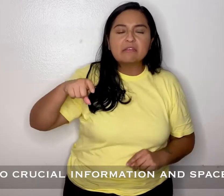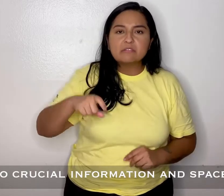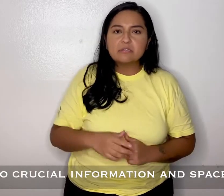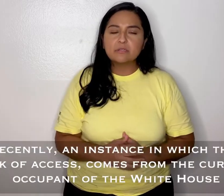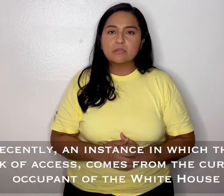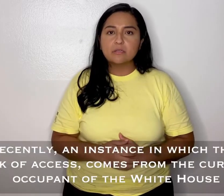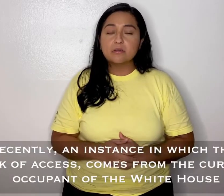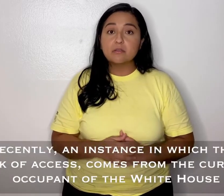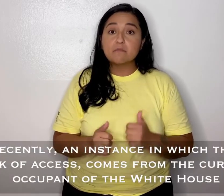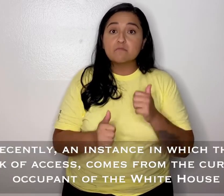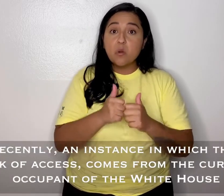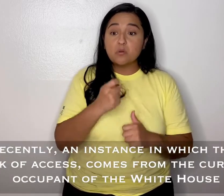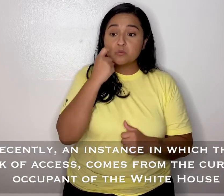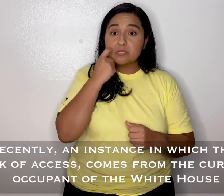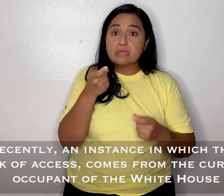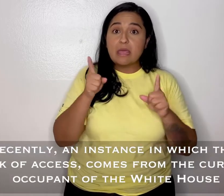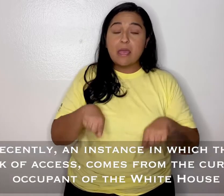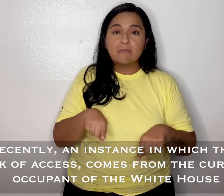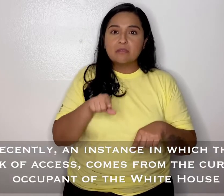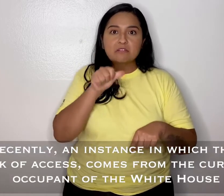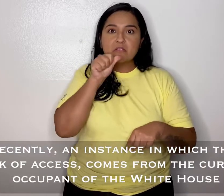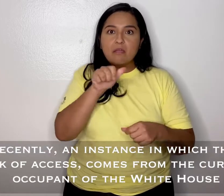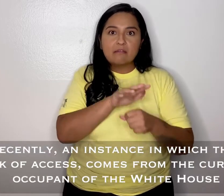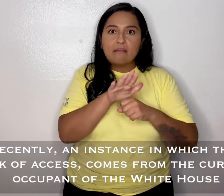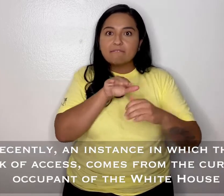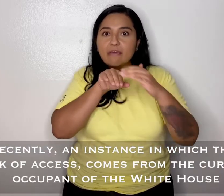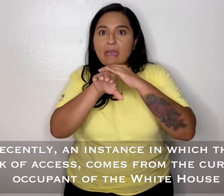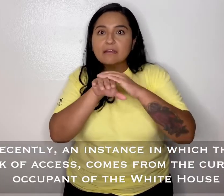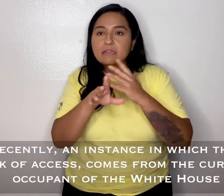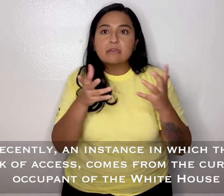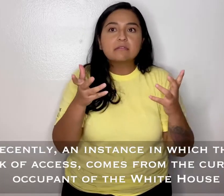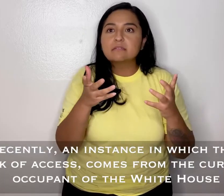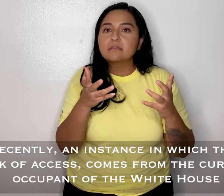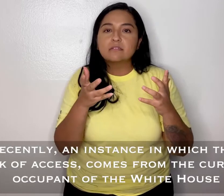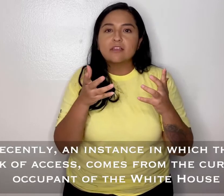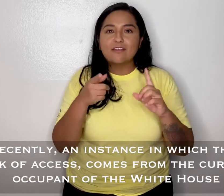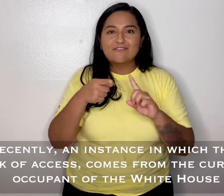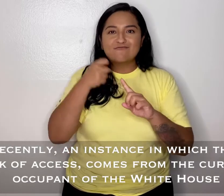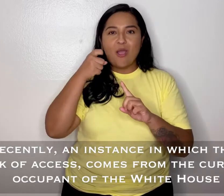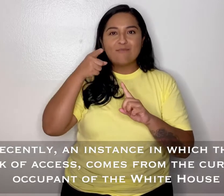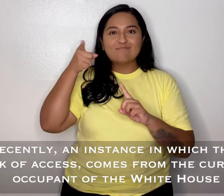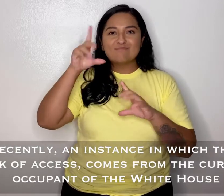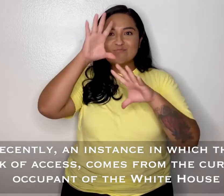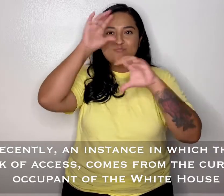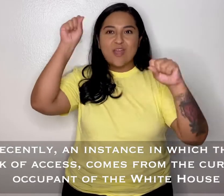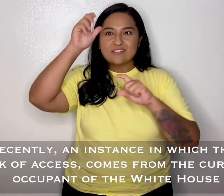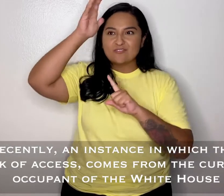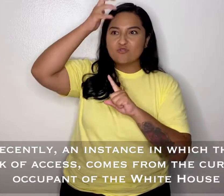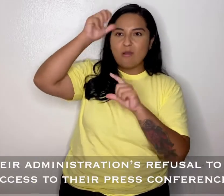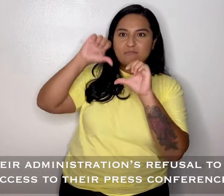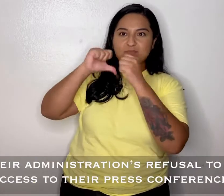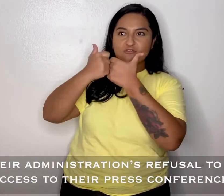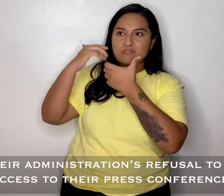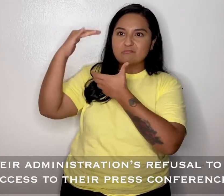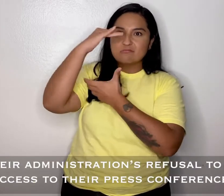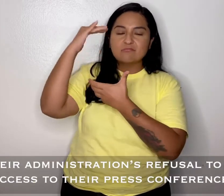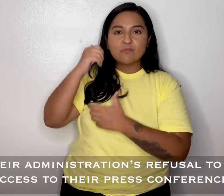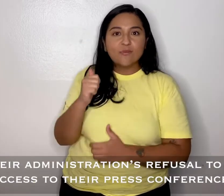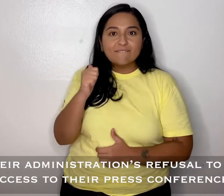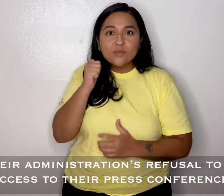Especially to crucial information in spaces. Most recently, an instance in which there is a lack of access comes from the current occupant of the